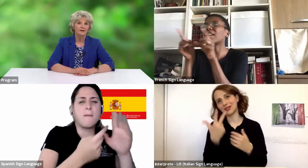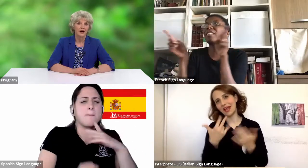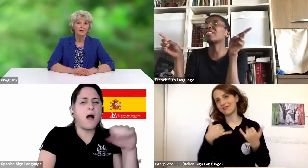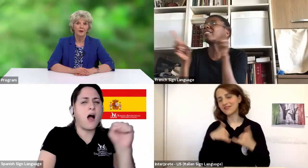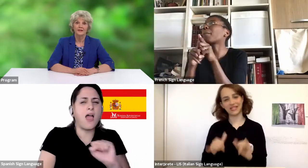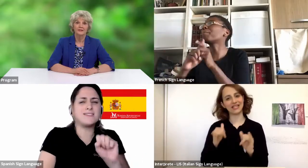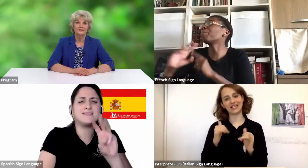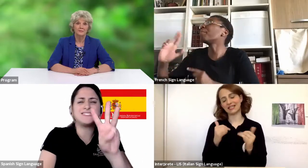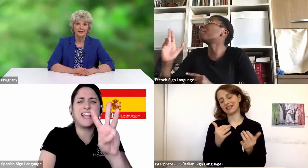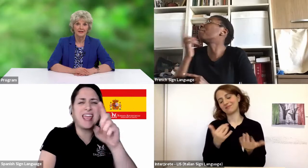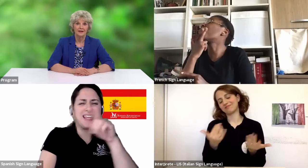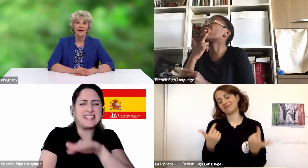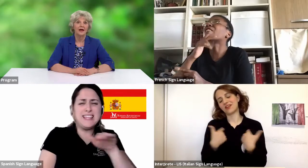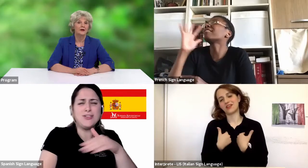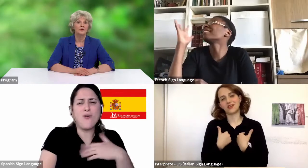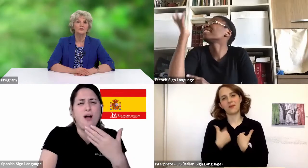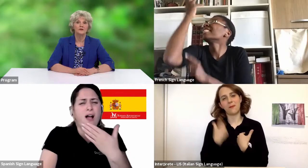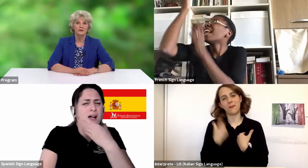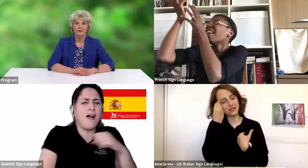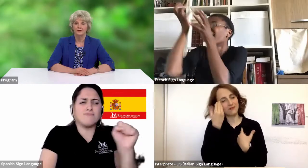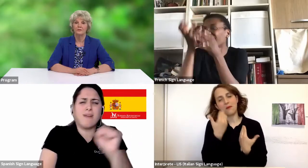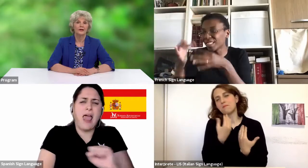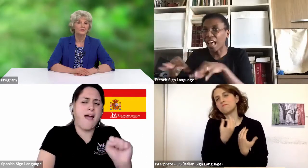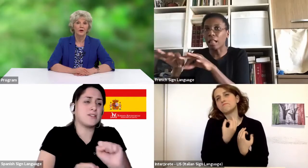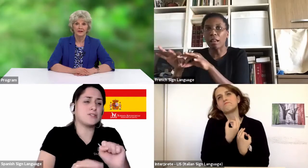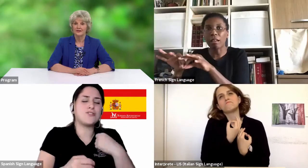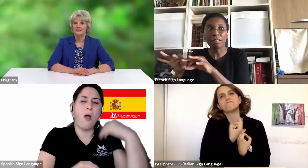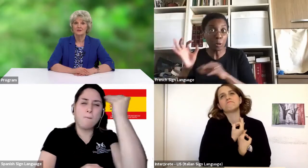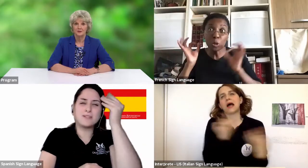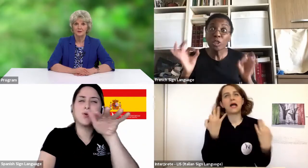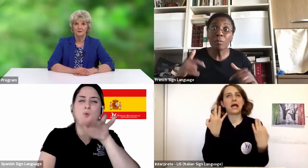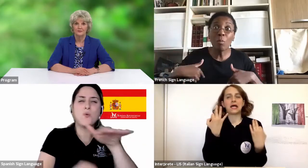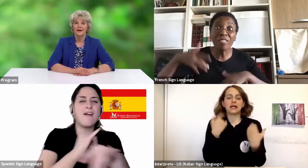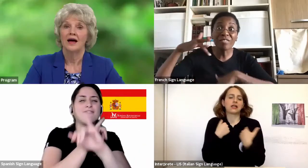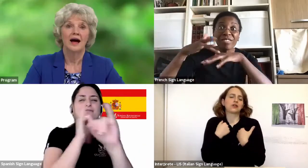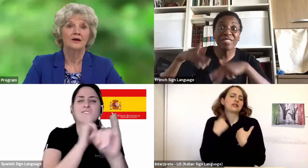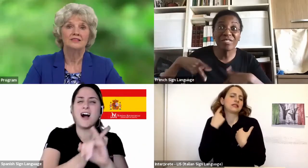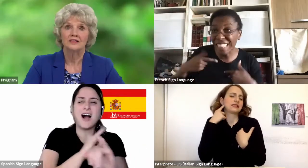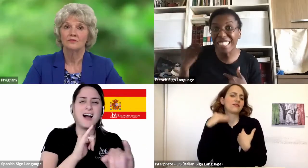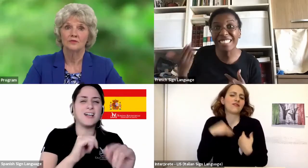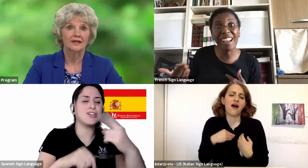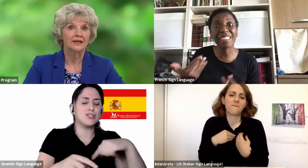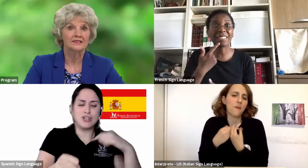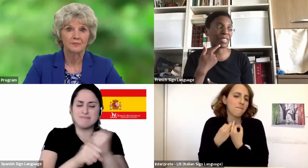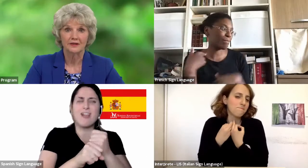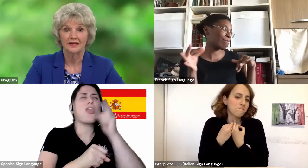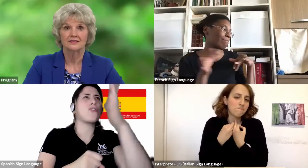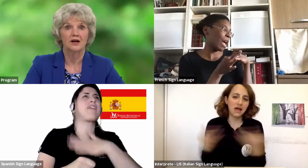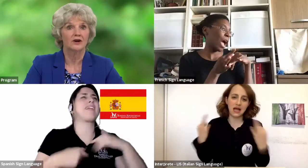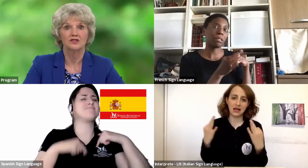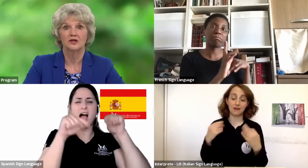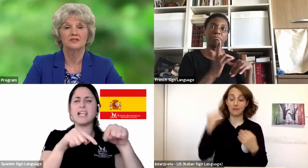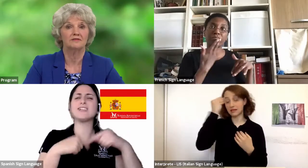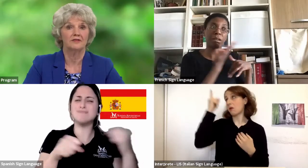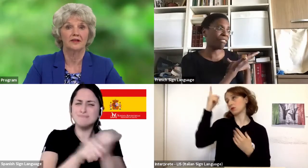where God wanted us to be and that we were doing what he wanted us to do. I didn't really experience